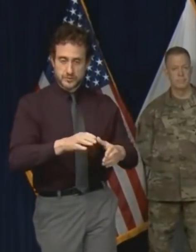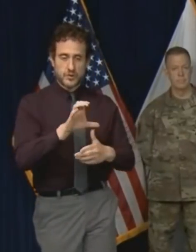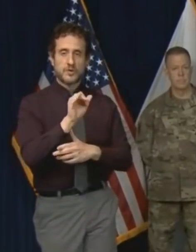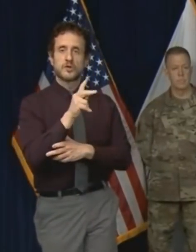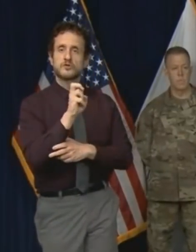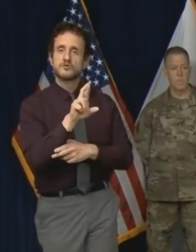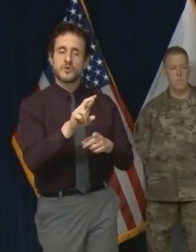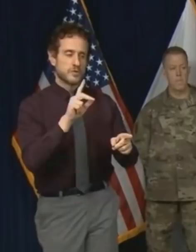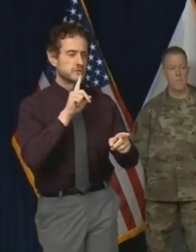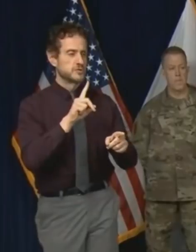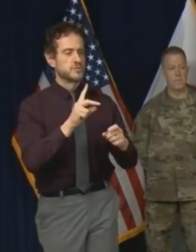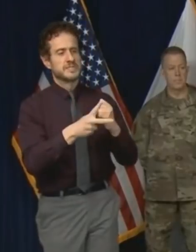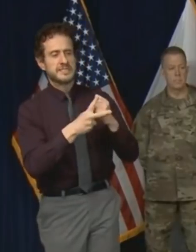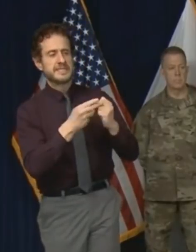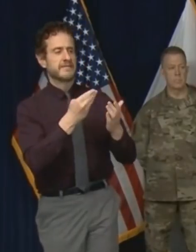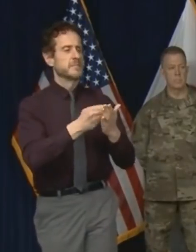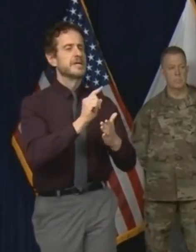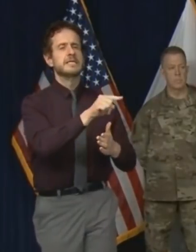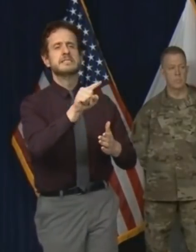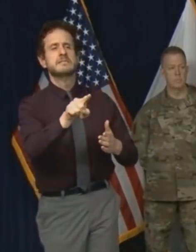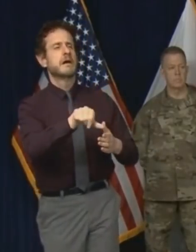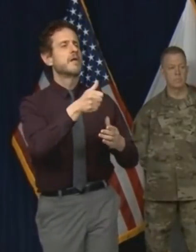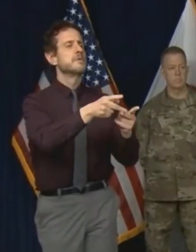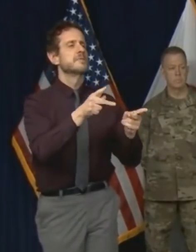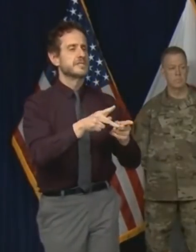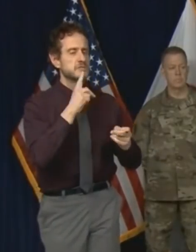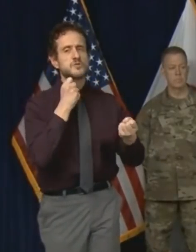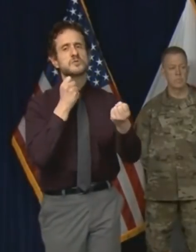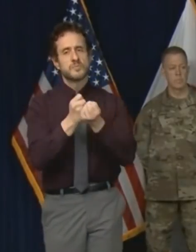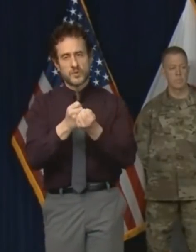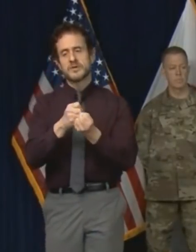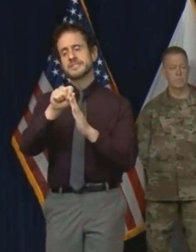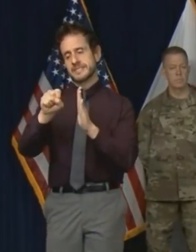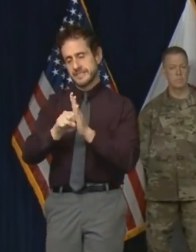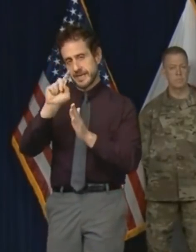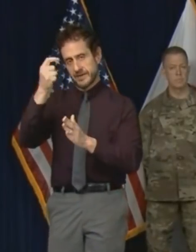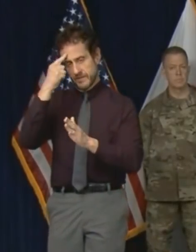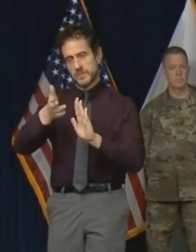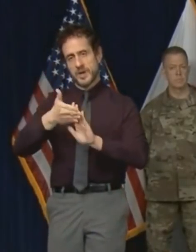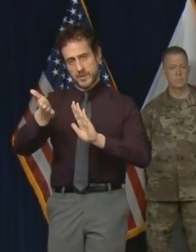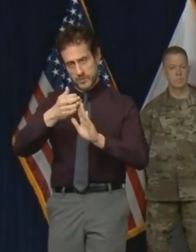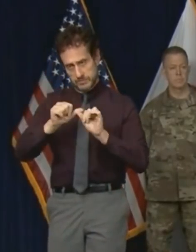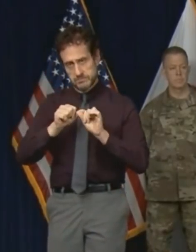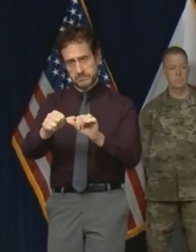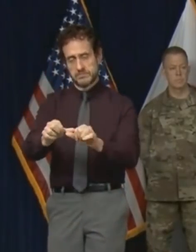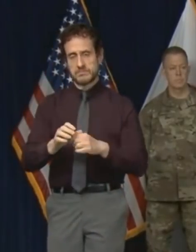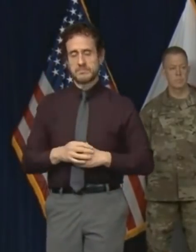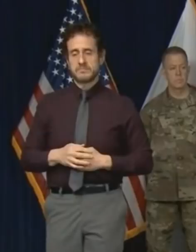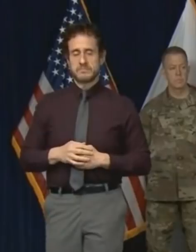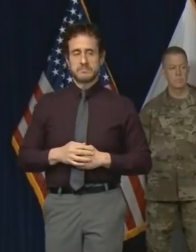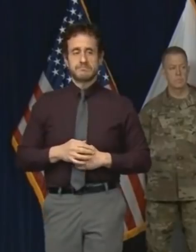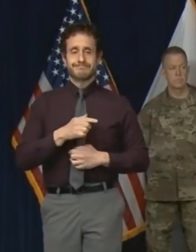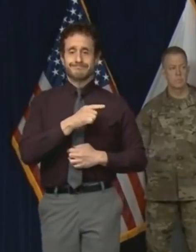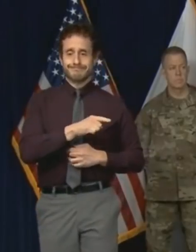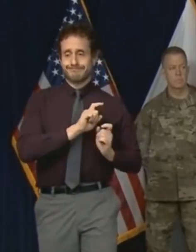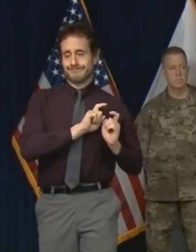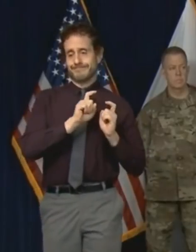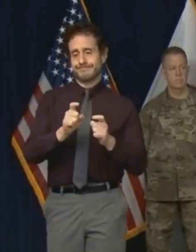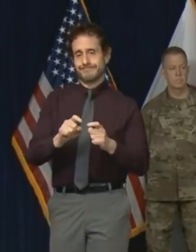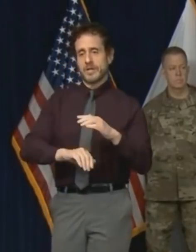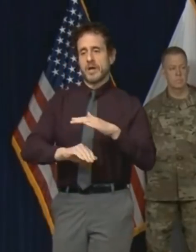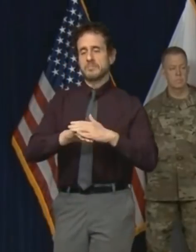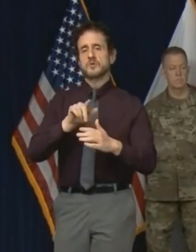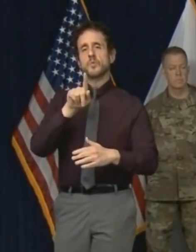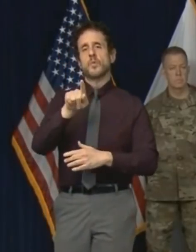million dollars in other state funds to support the operations of state government and issue up to 1.2